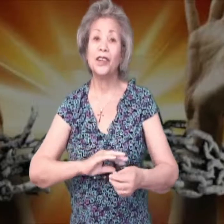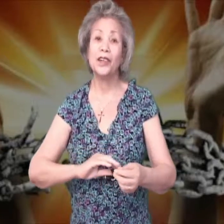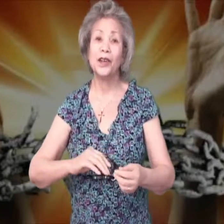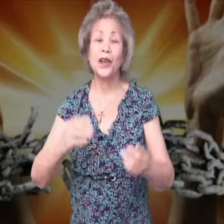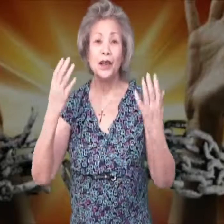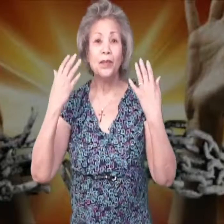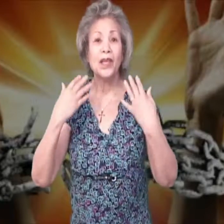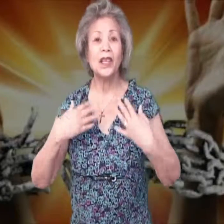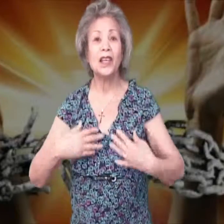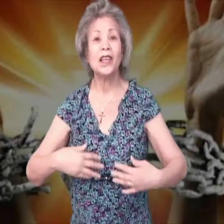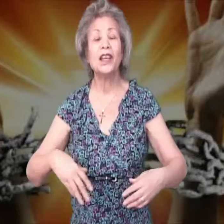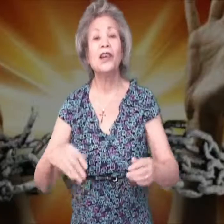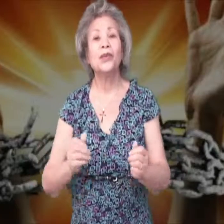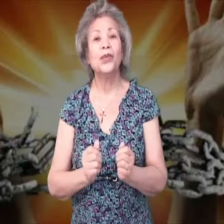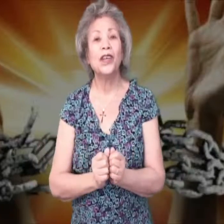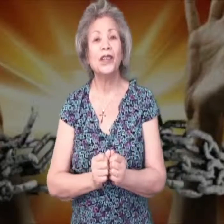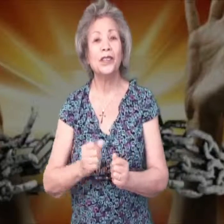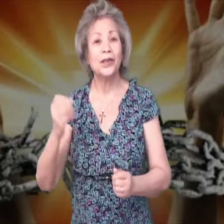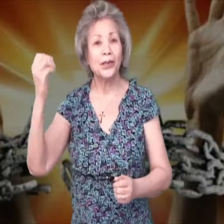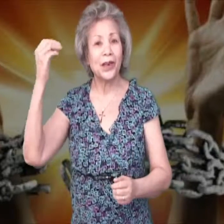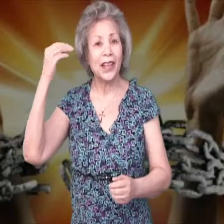me with grace.